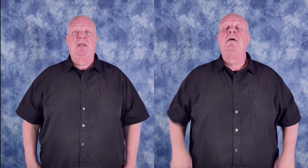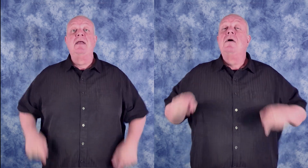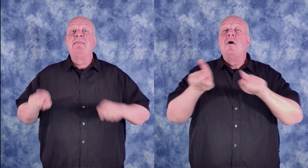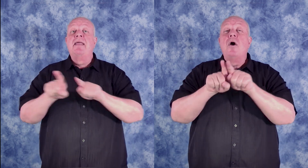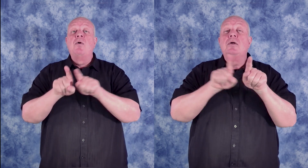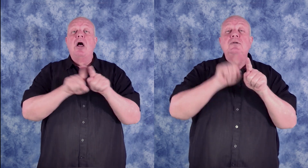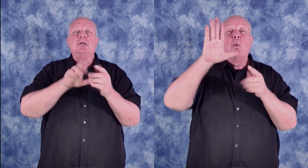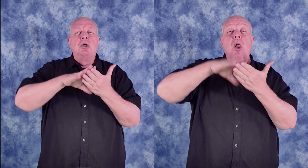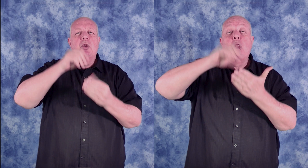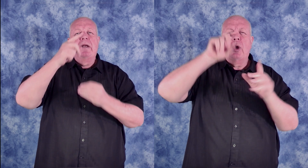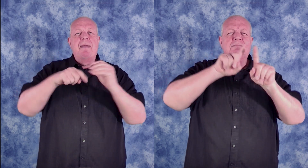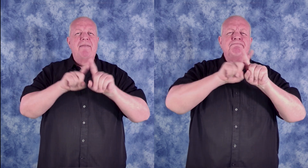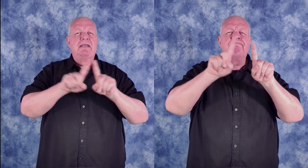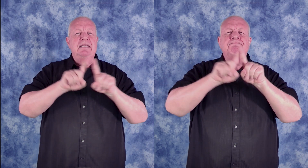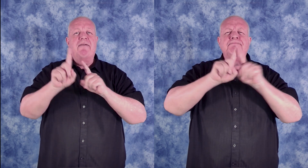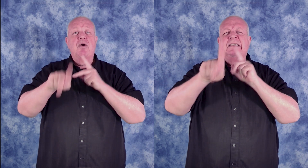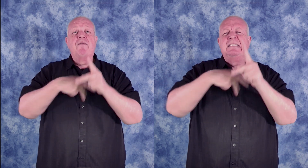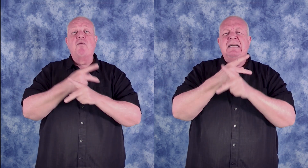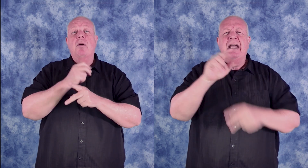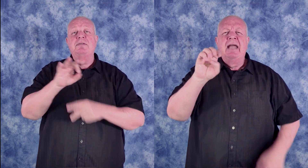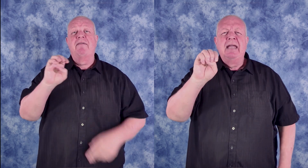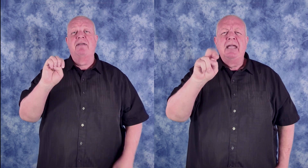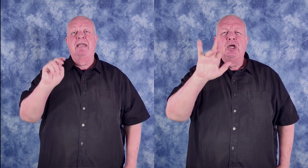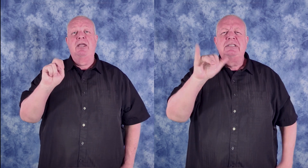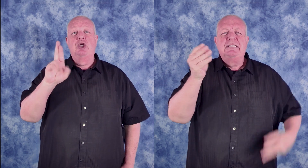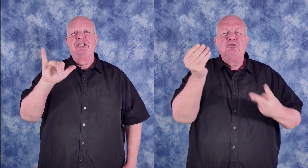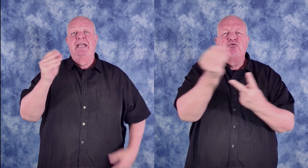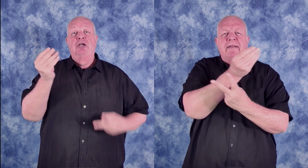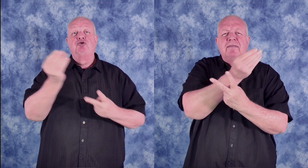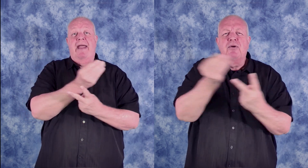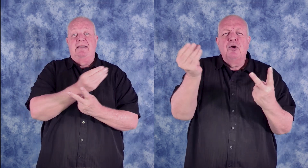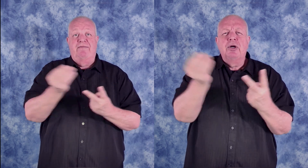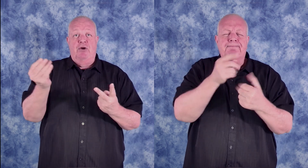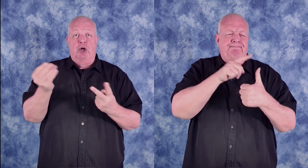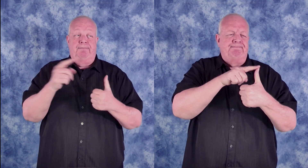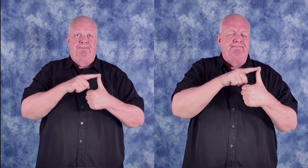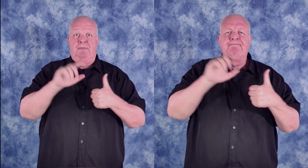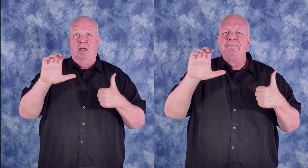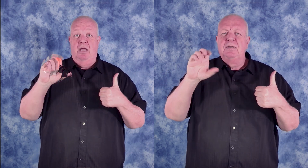They will also learn about the different forms of energy transfer, such as conduction,